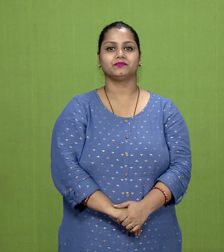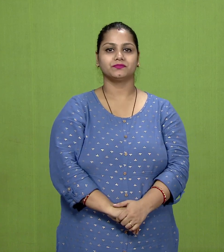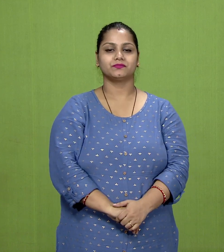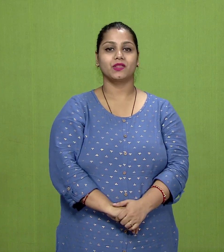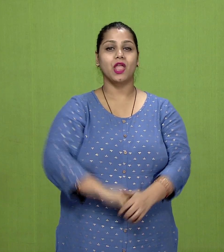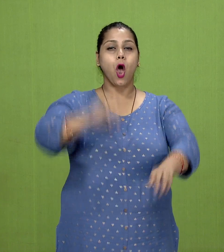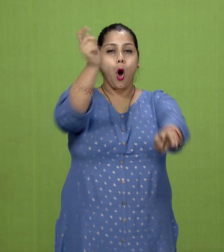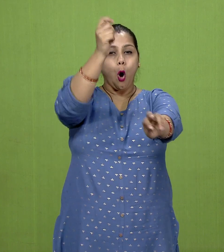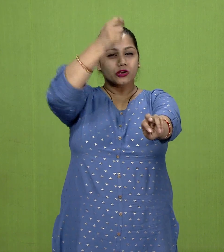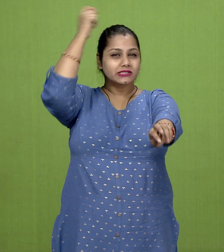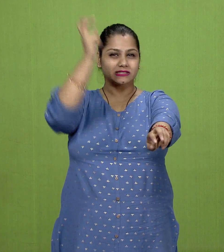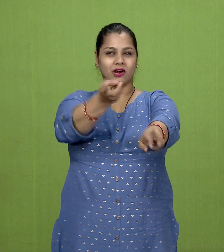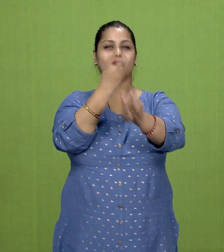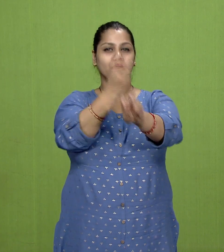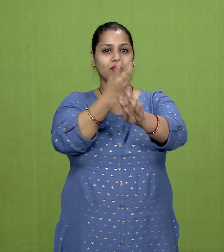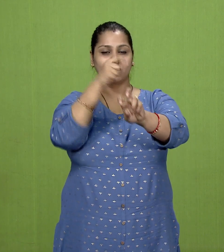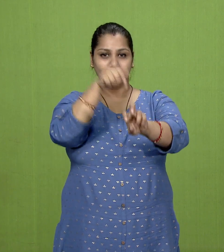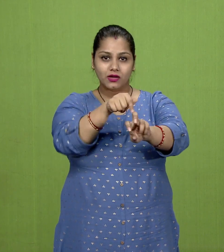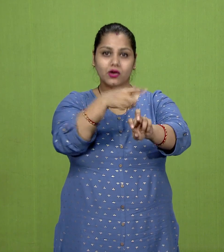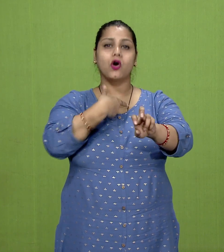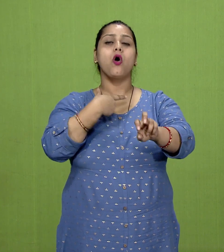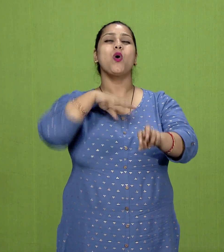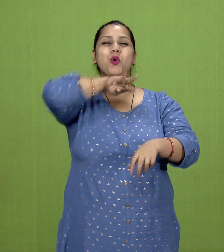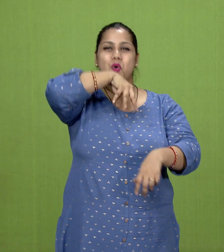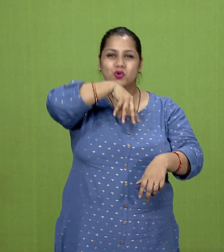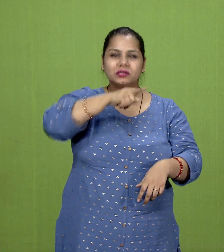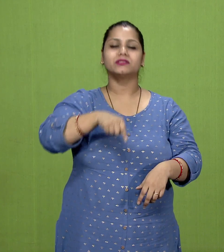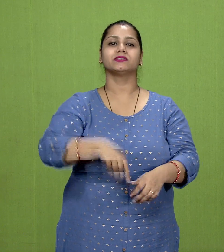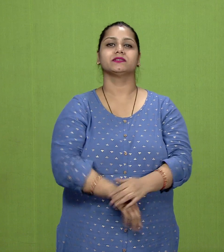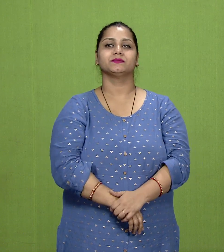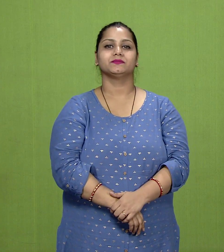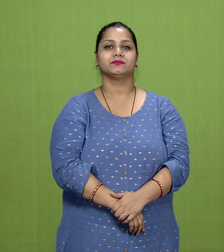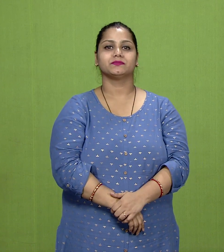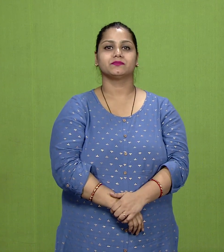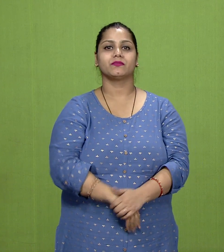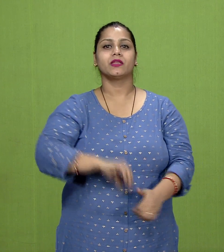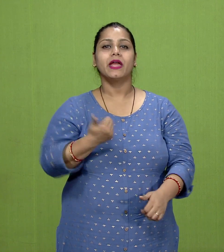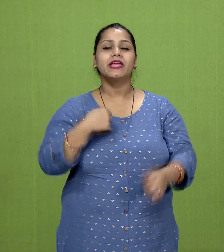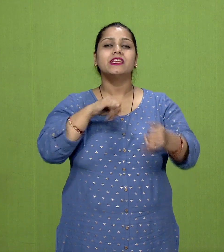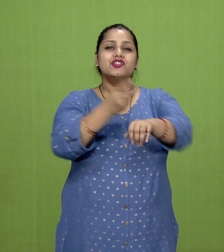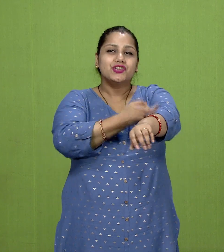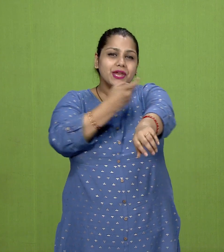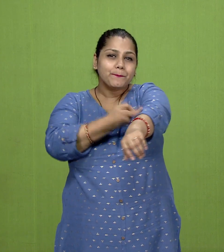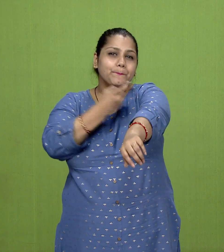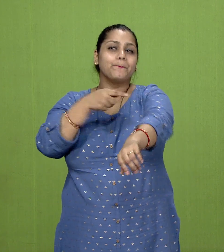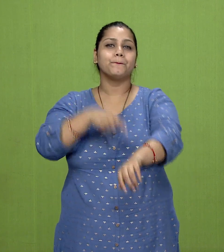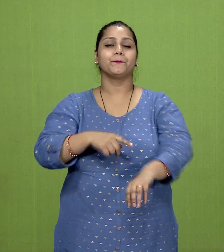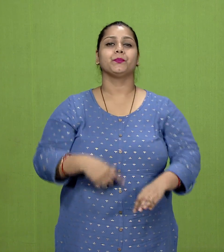horses, goats, and sheep were also